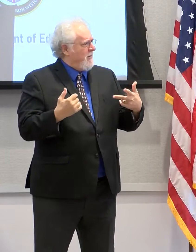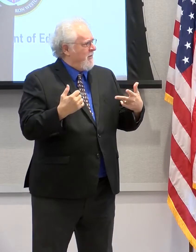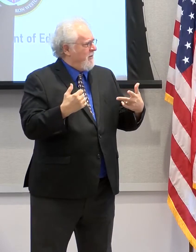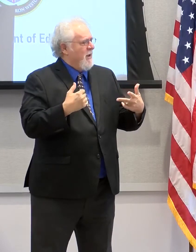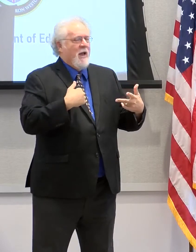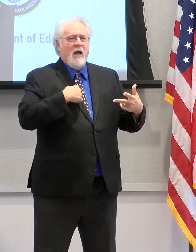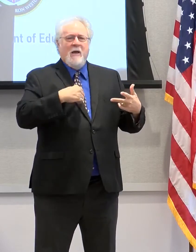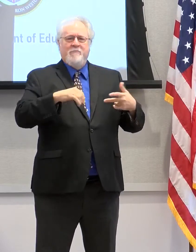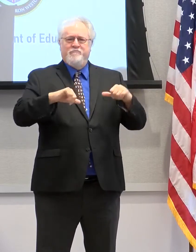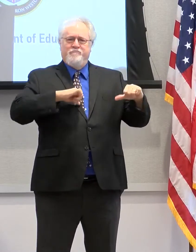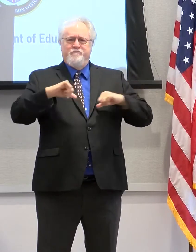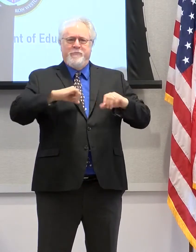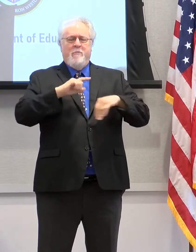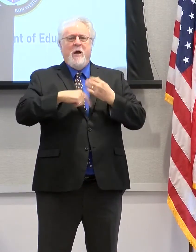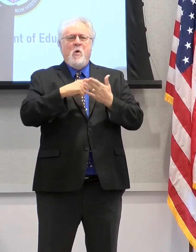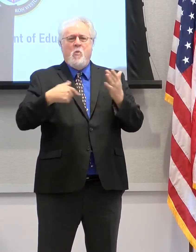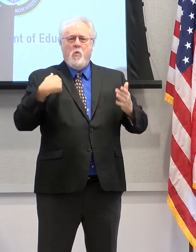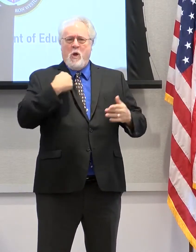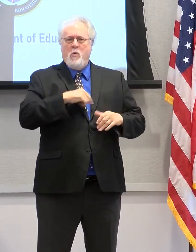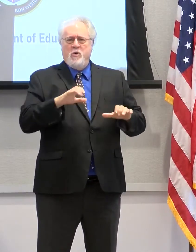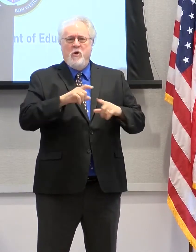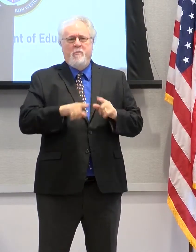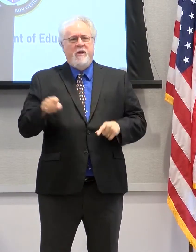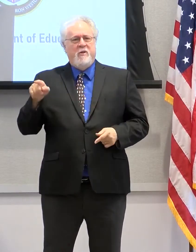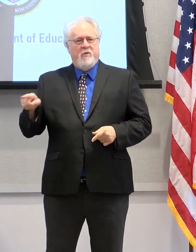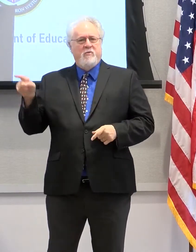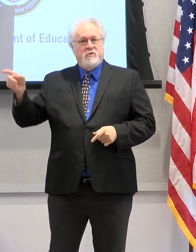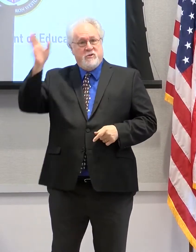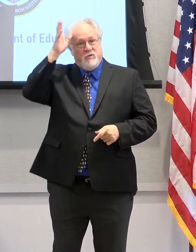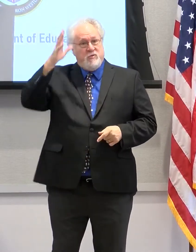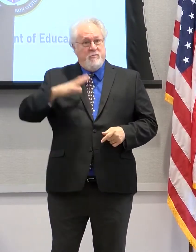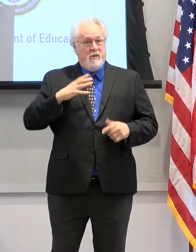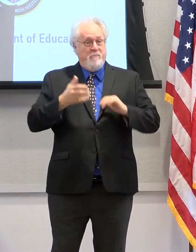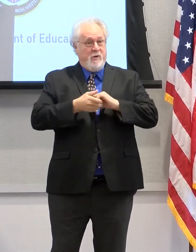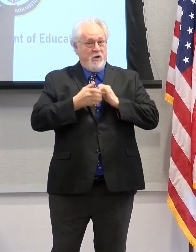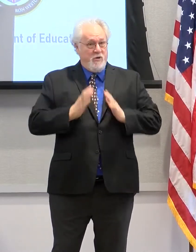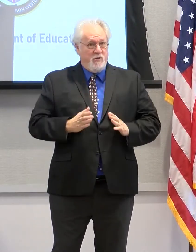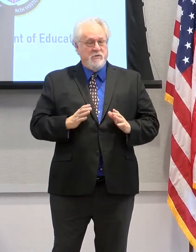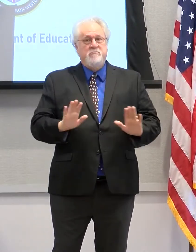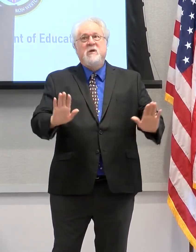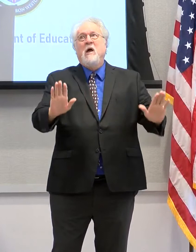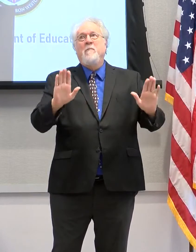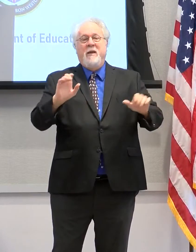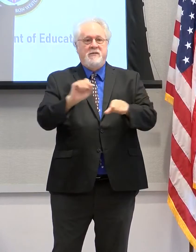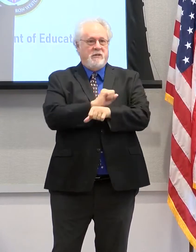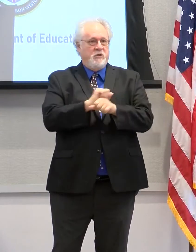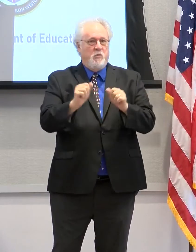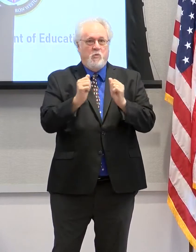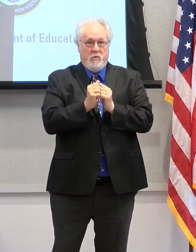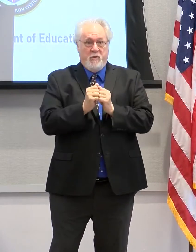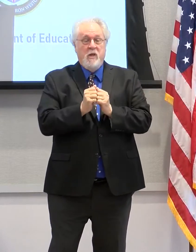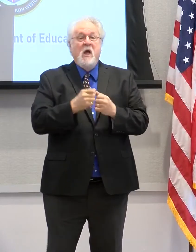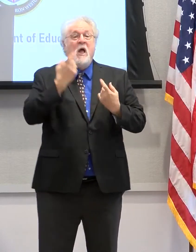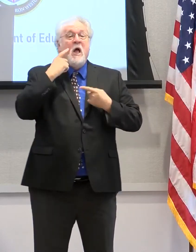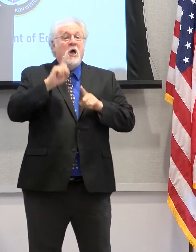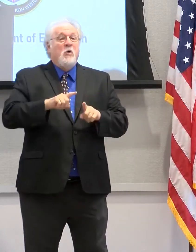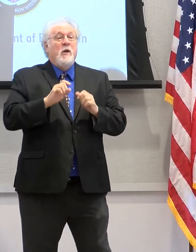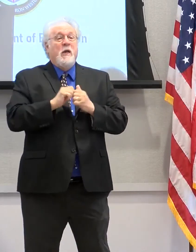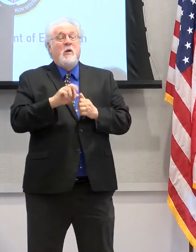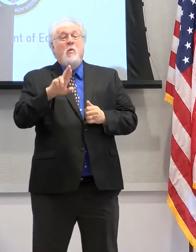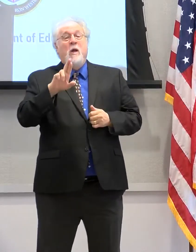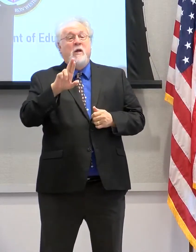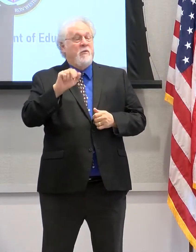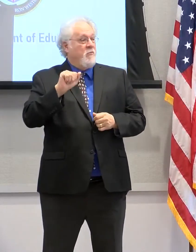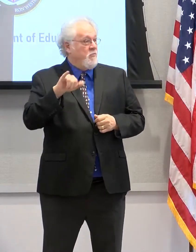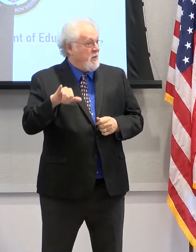stuff that we're doing. But I should say that these two gentlemen, these two partners, have been amazing to work with. I do agree with Ray that the interim